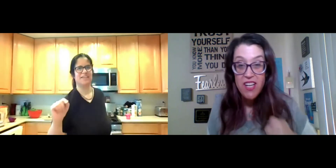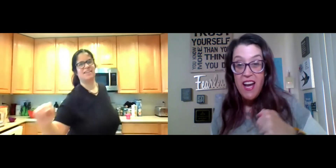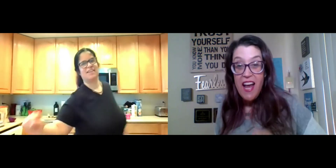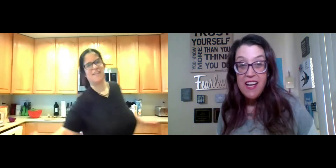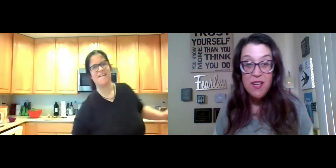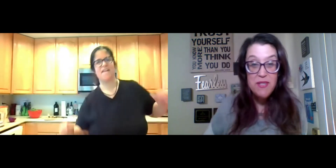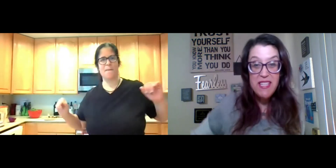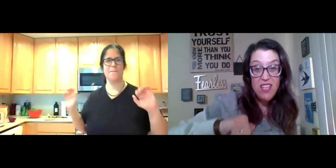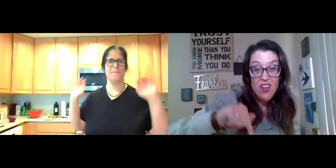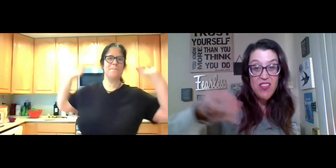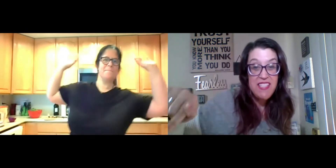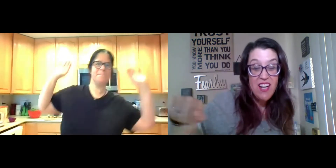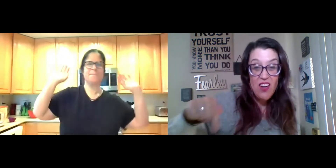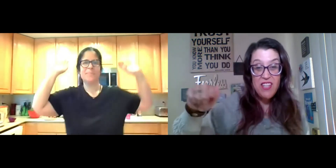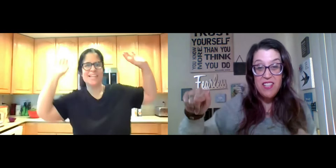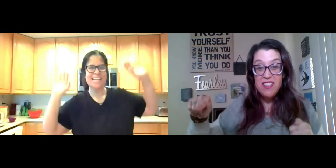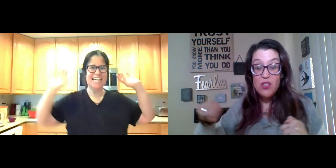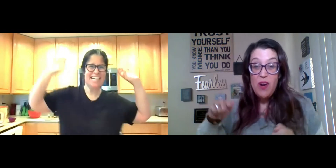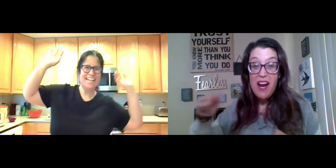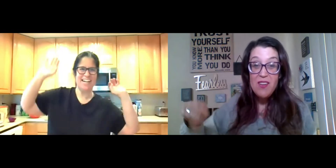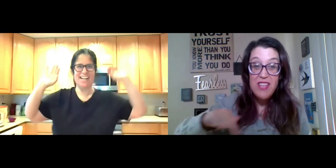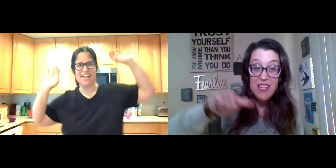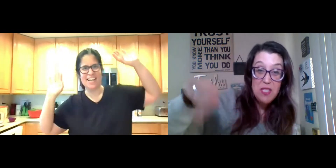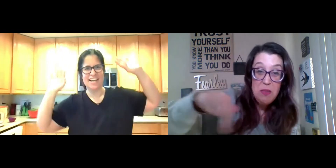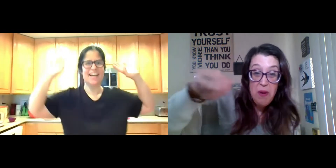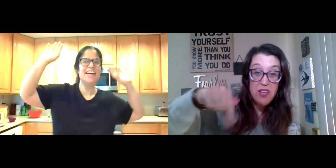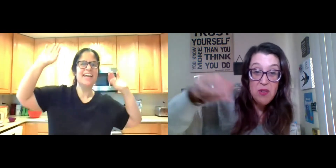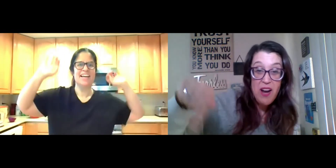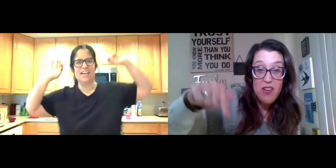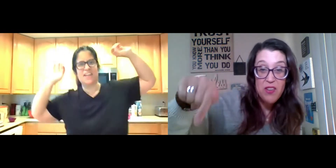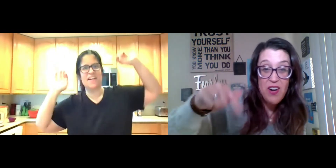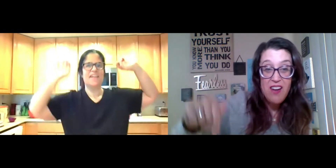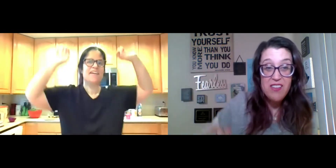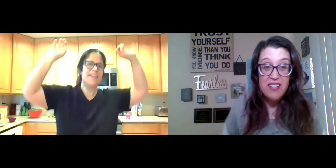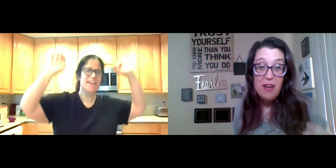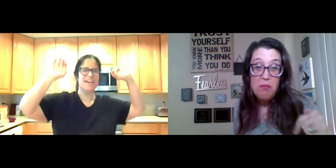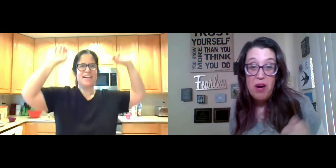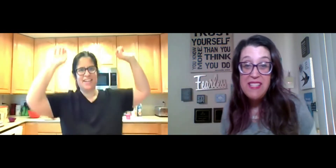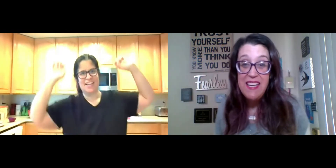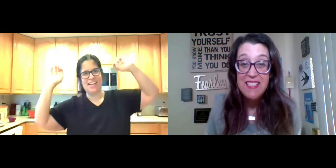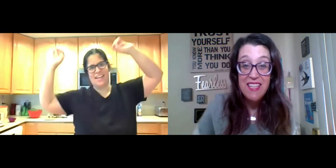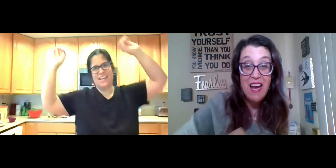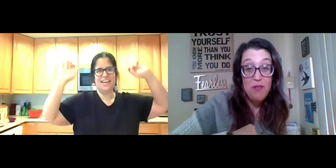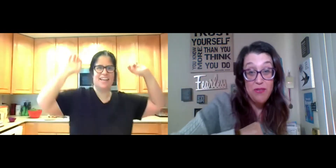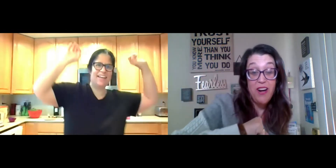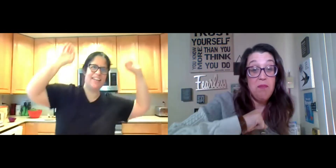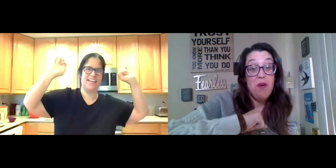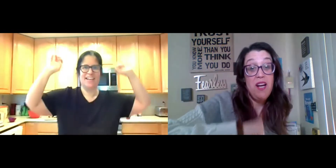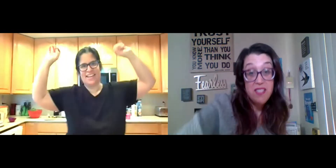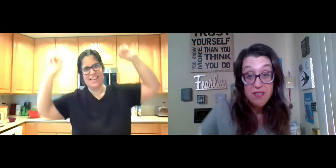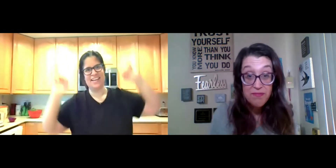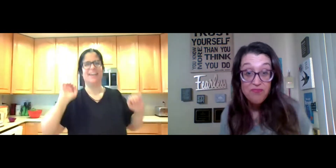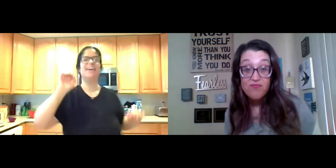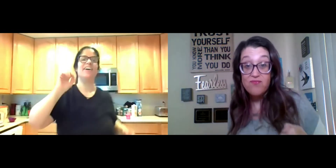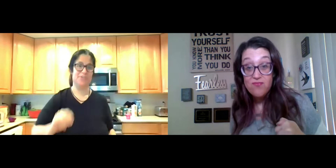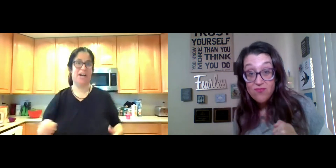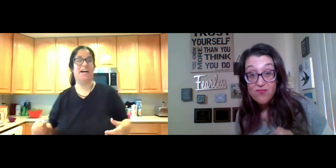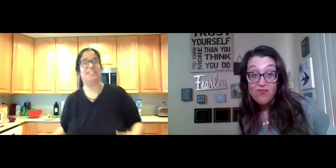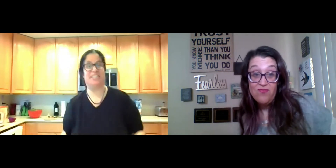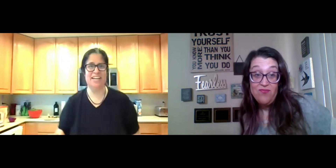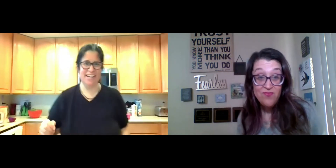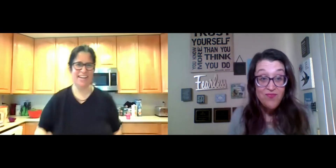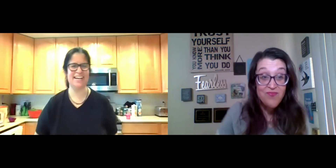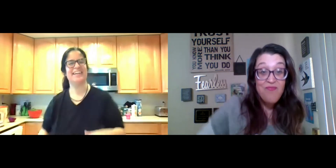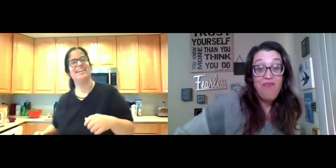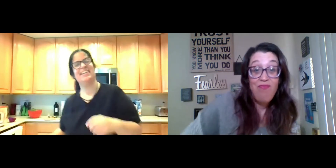last year. And he was getting on the, on the ground, like spinning around on the ground and like break dancing. I was very impressed. Oh,